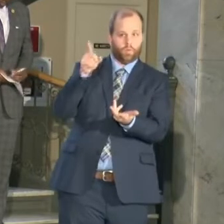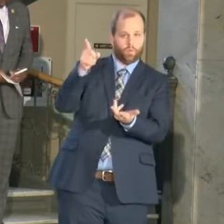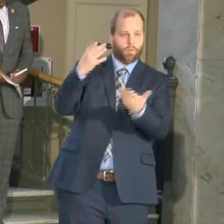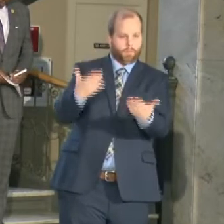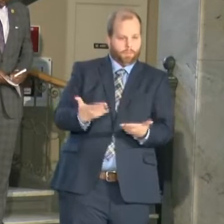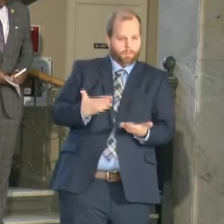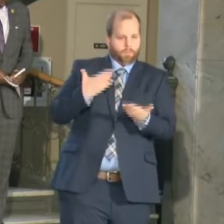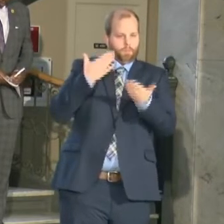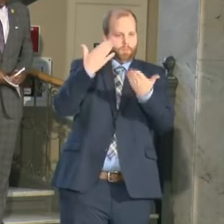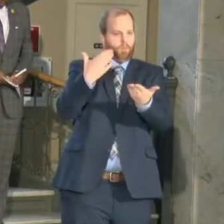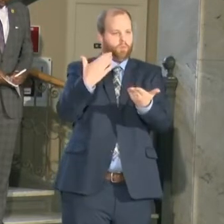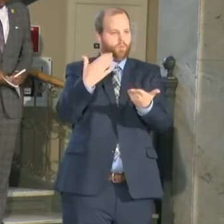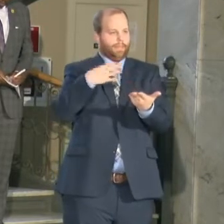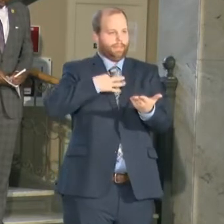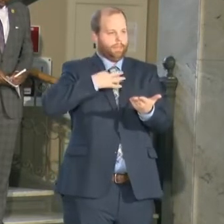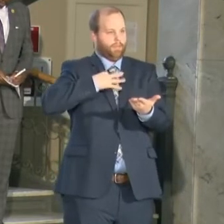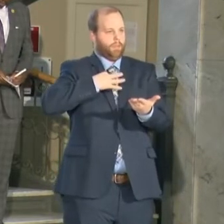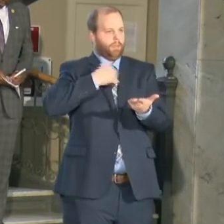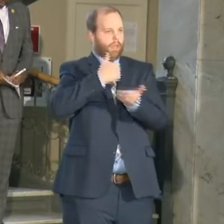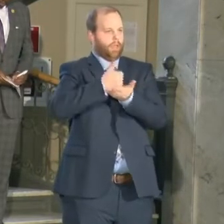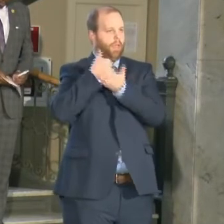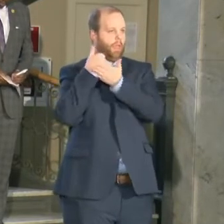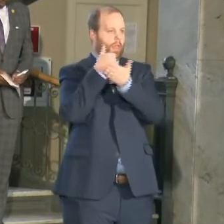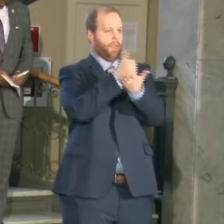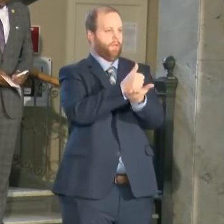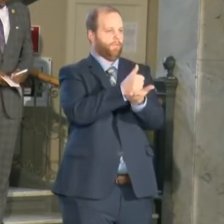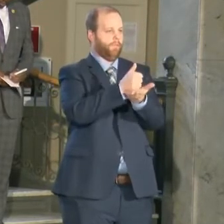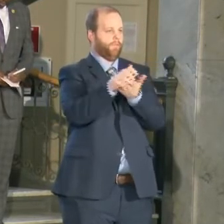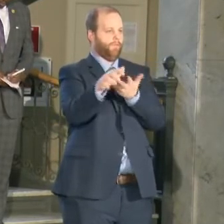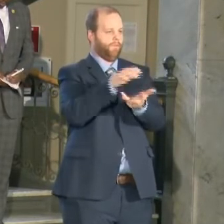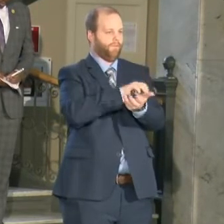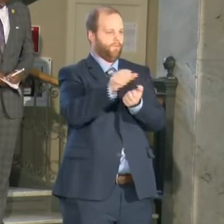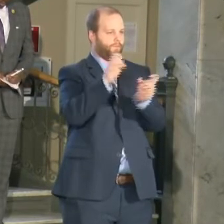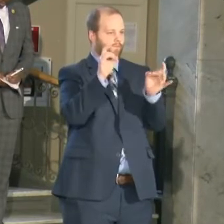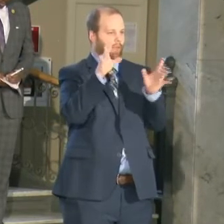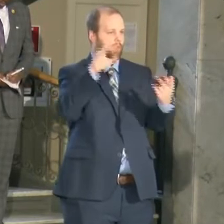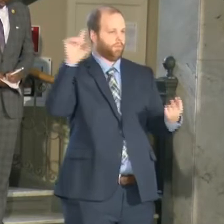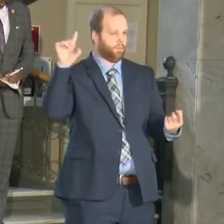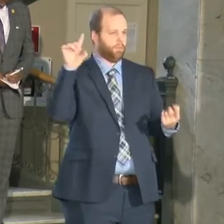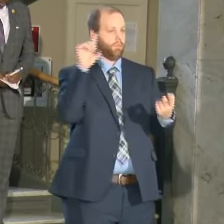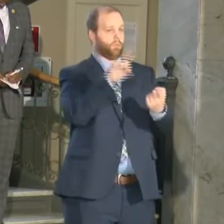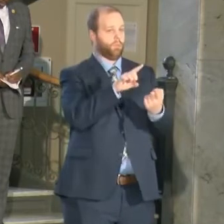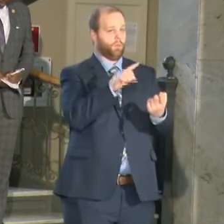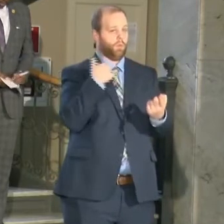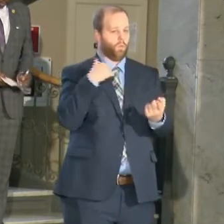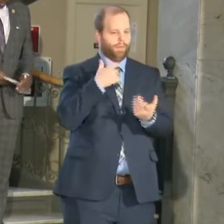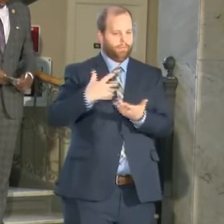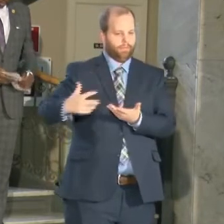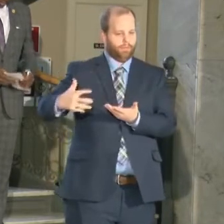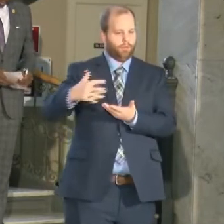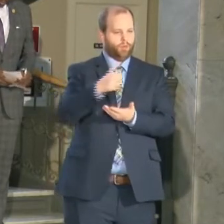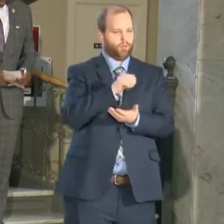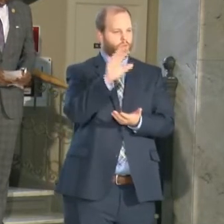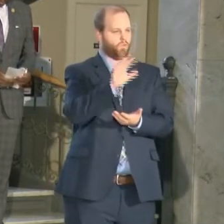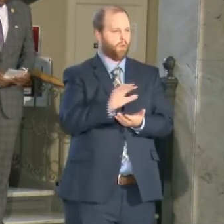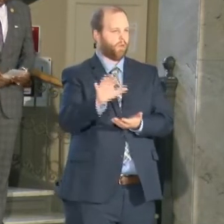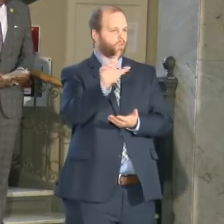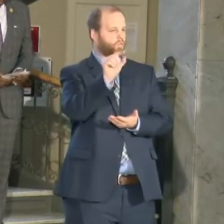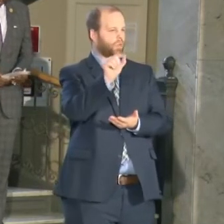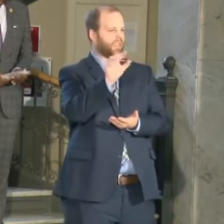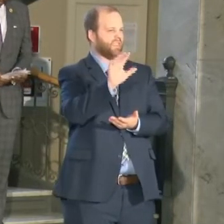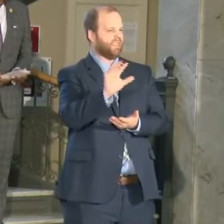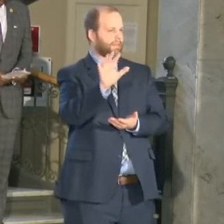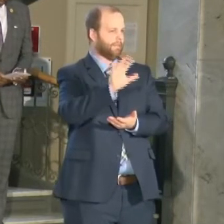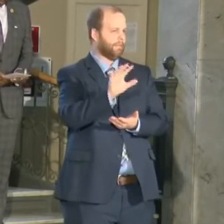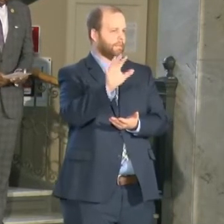and so in that i believe we received approximately 20 plus applications uh and of that uh